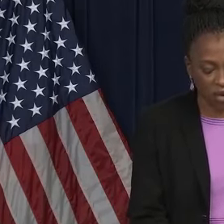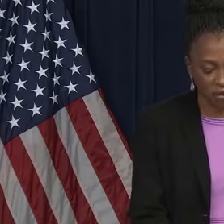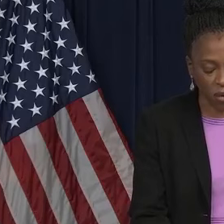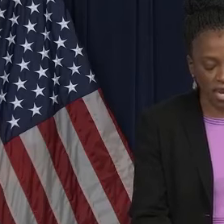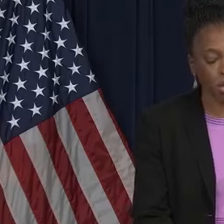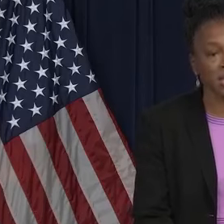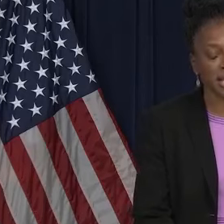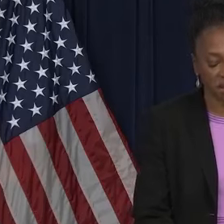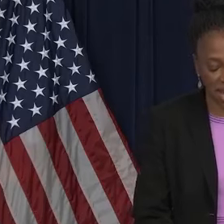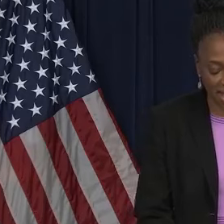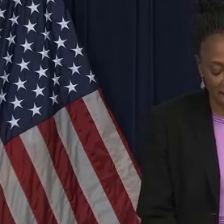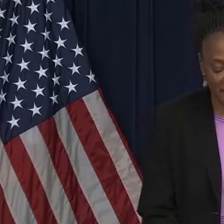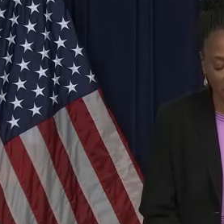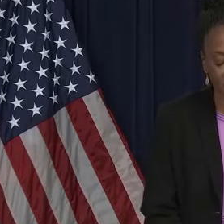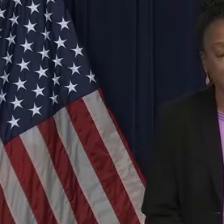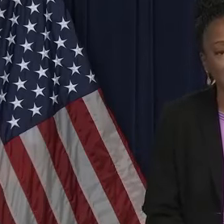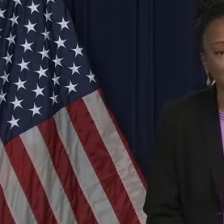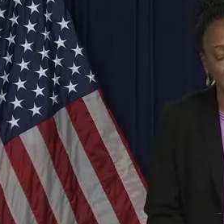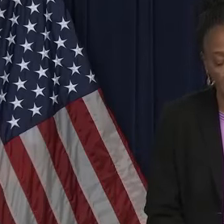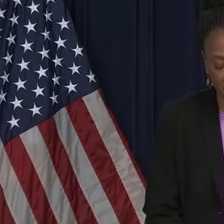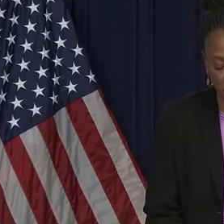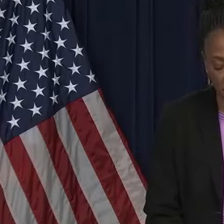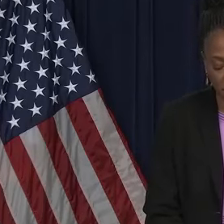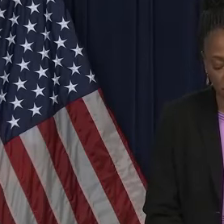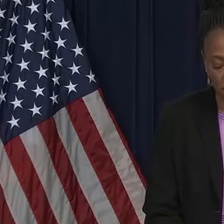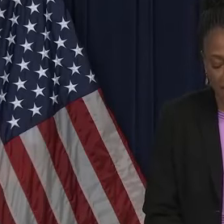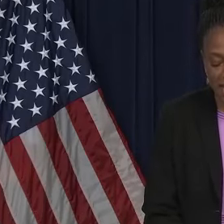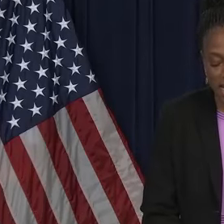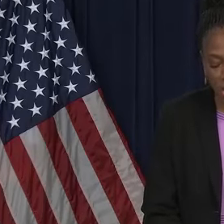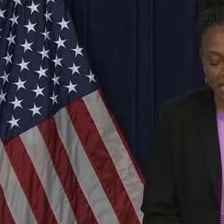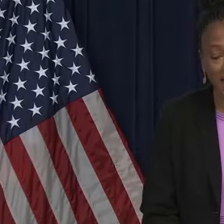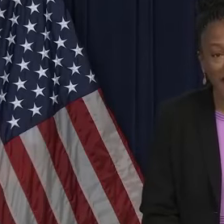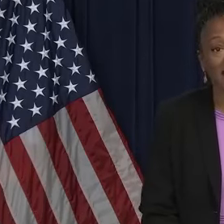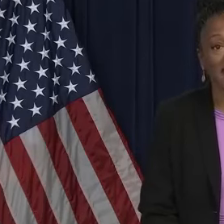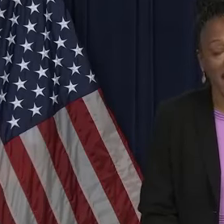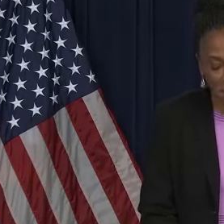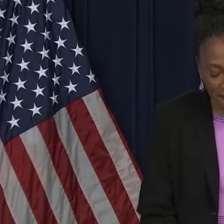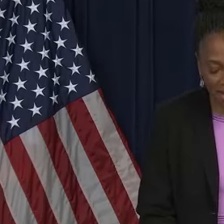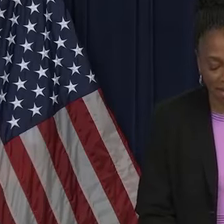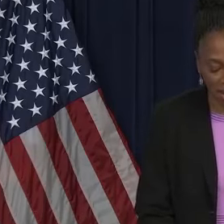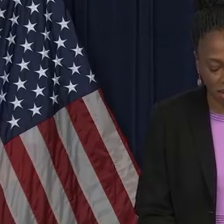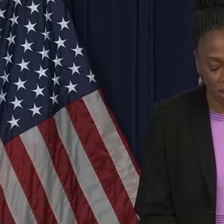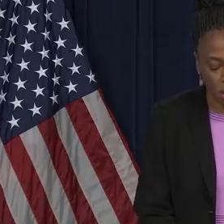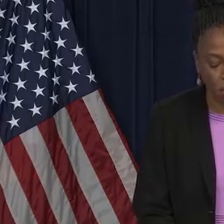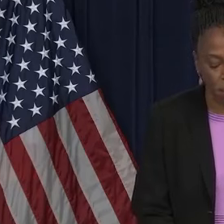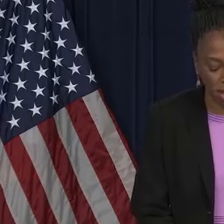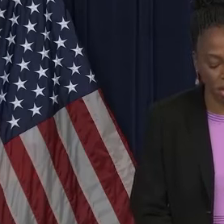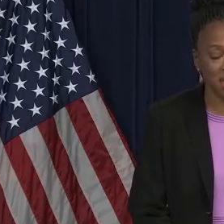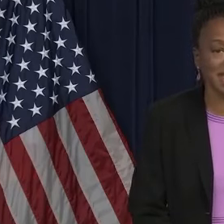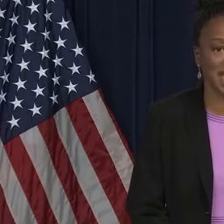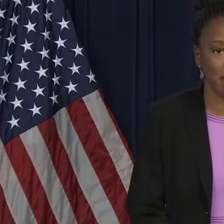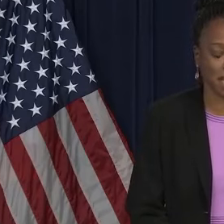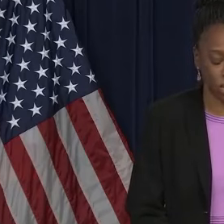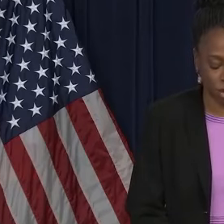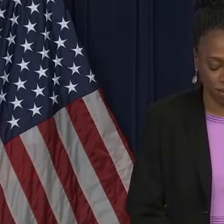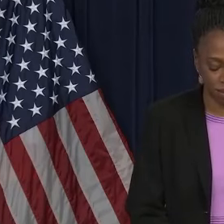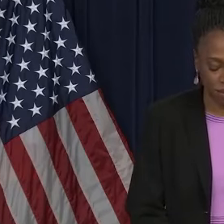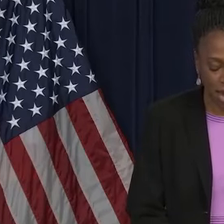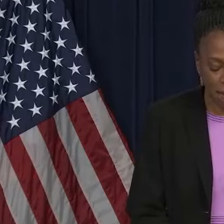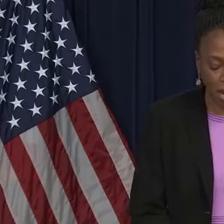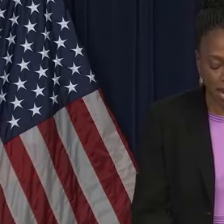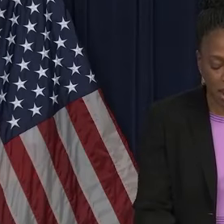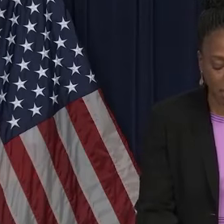of this focus will lead us to the end of the pandemic, the end